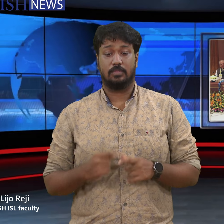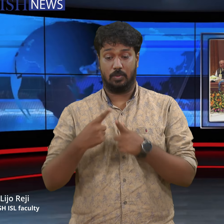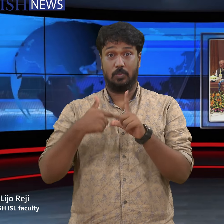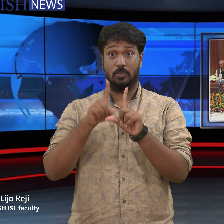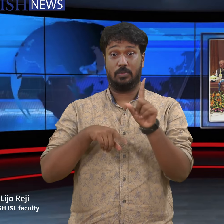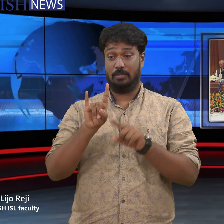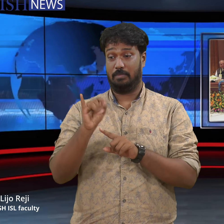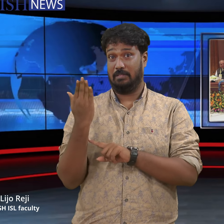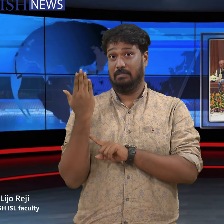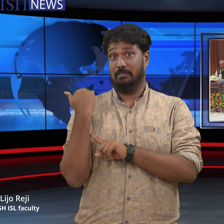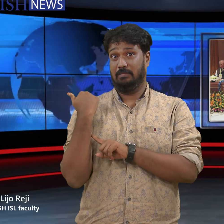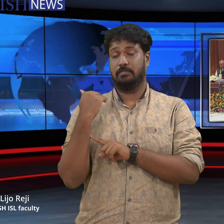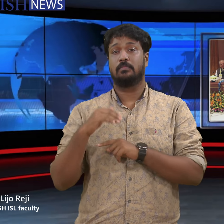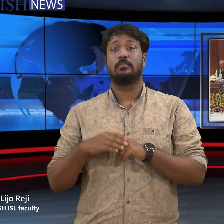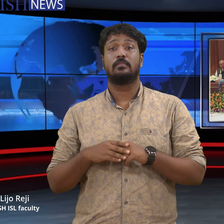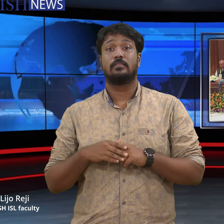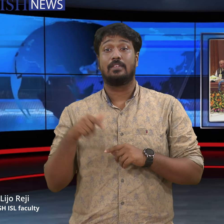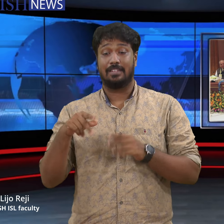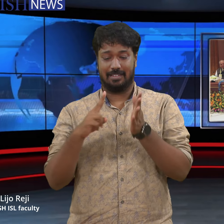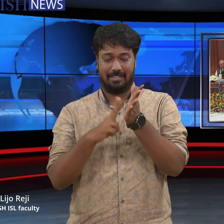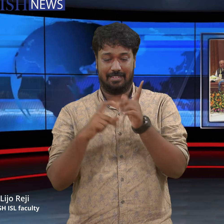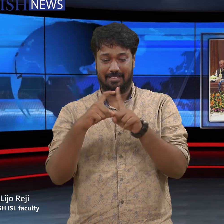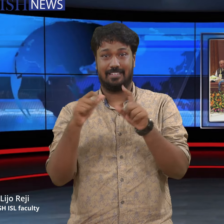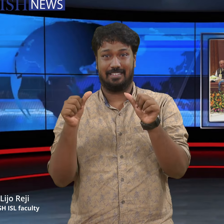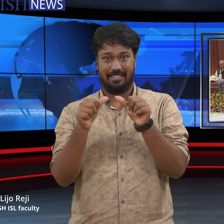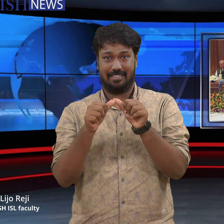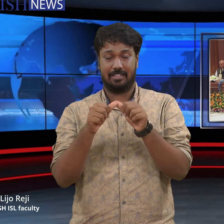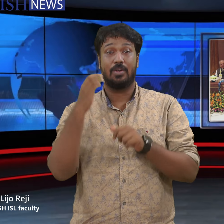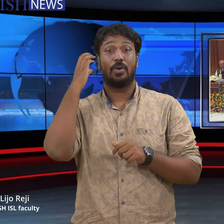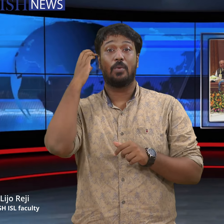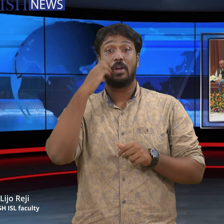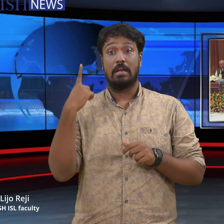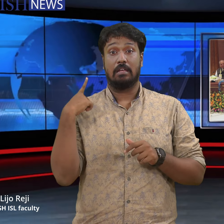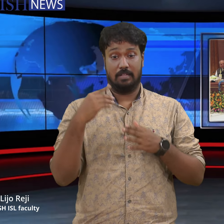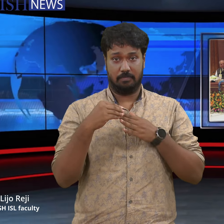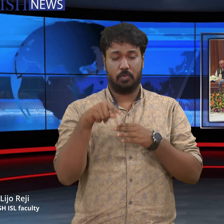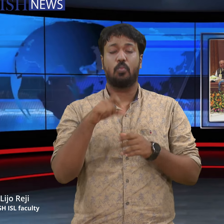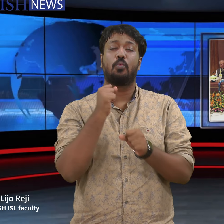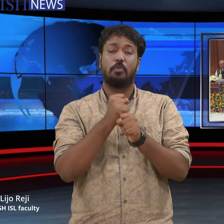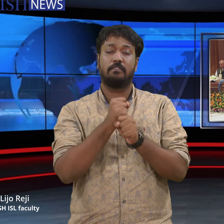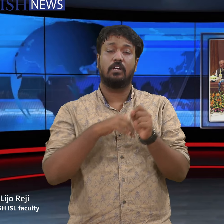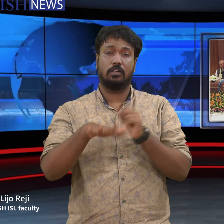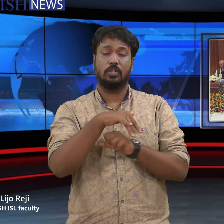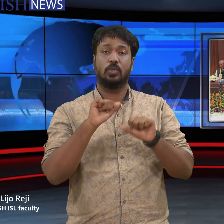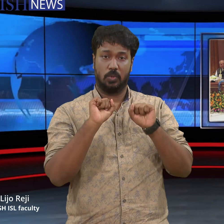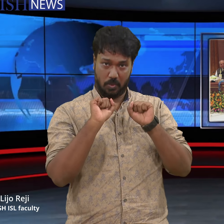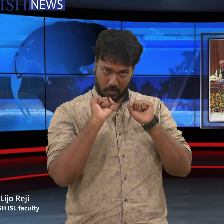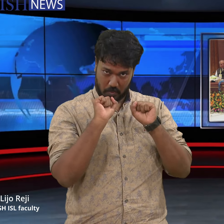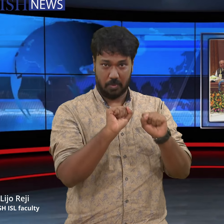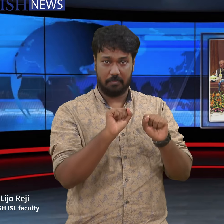The Narendra Modi-led NDA government on July 16 reconstituted the Niti Aayug with four full-time members and 15